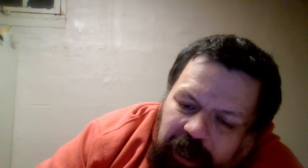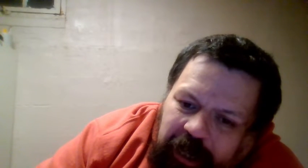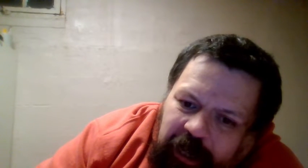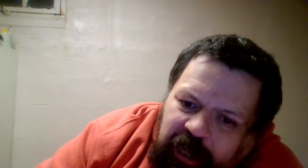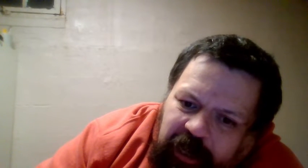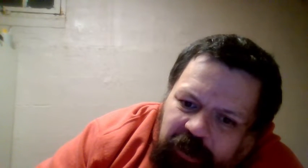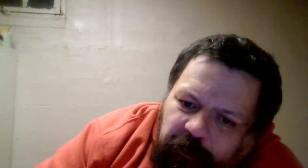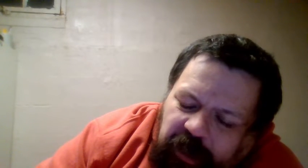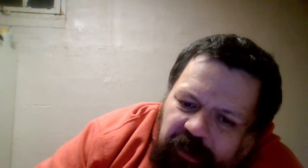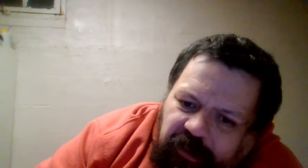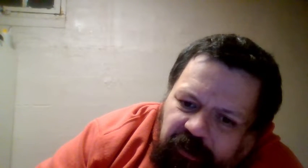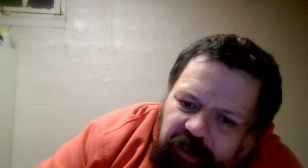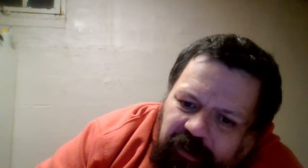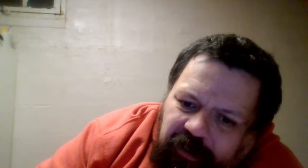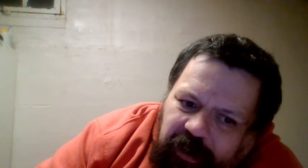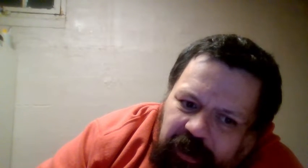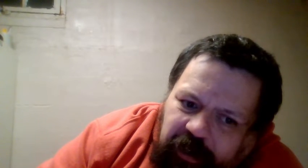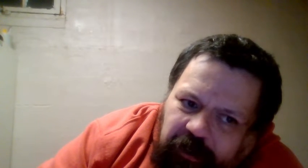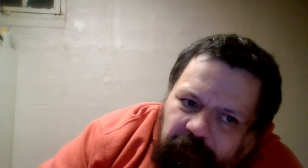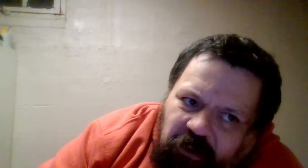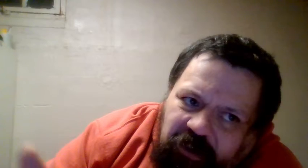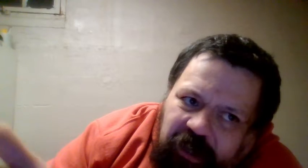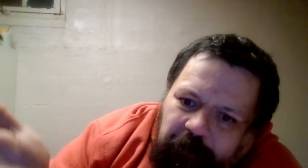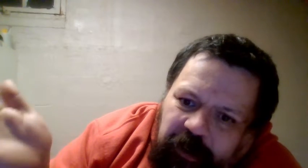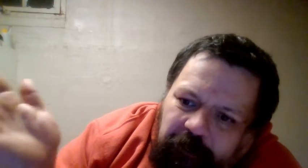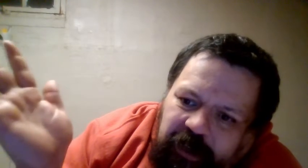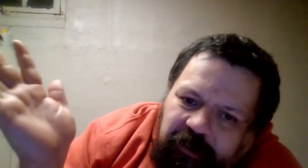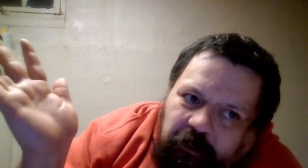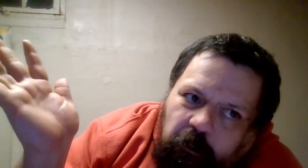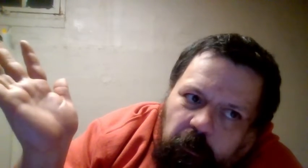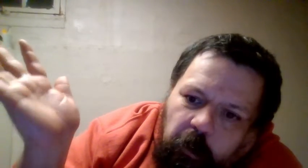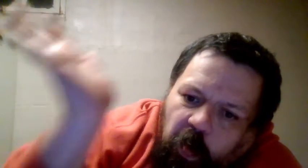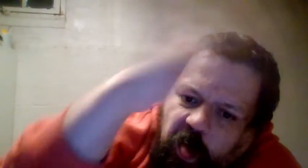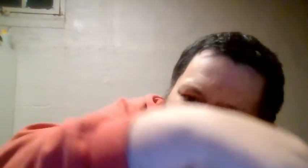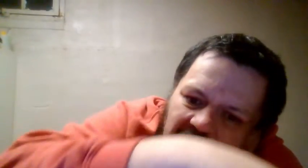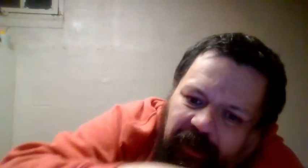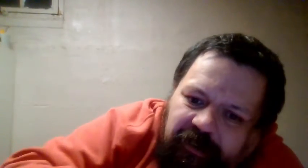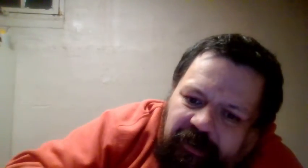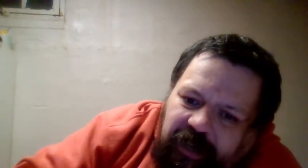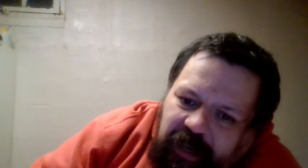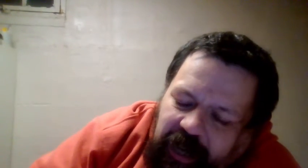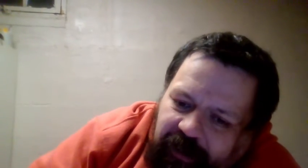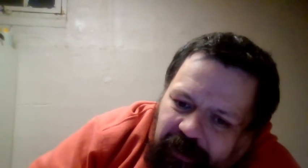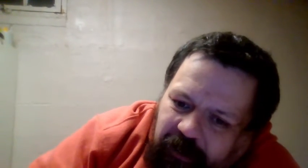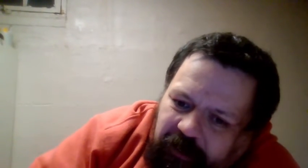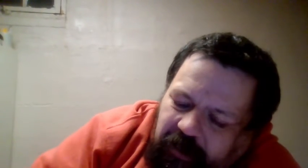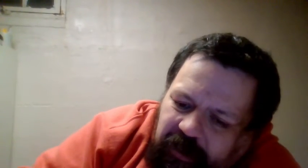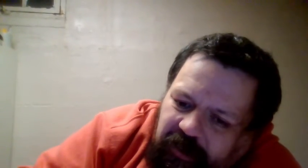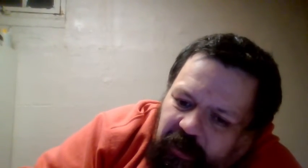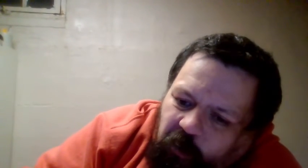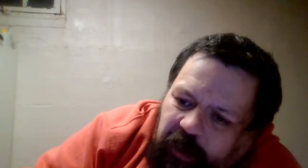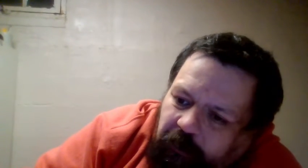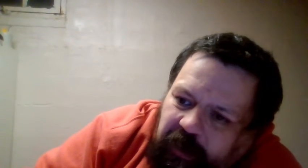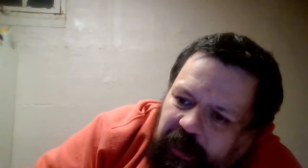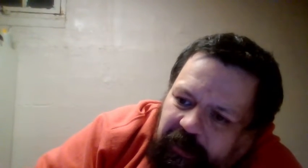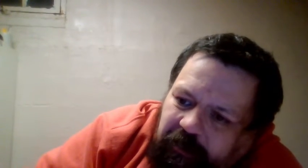And, you're basically saying the first half of the event, bleh, let's just get it out of there. We don't need it.